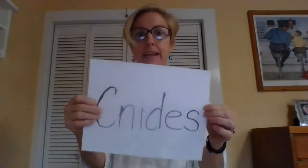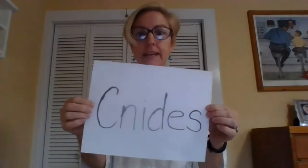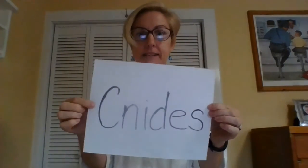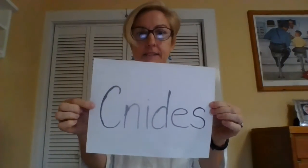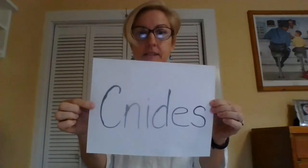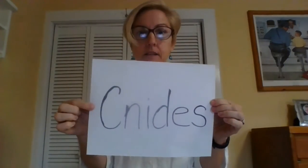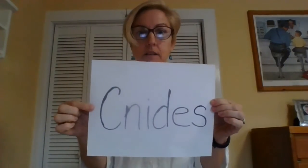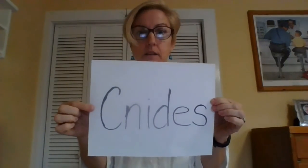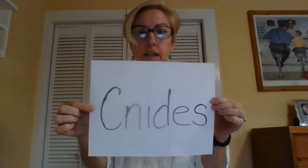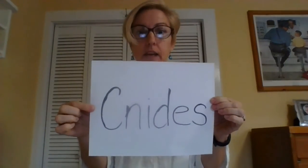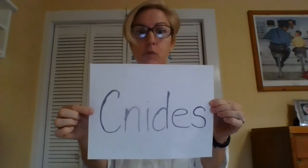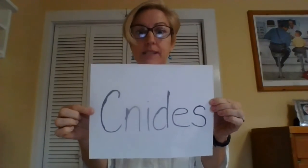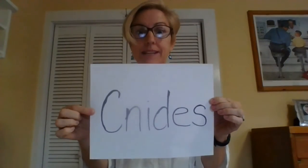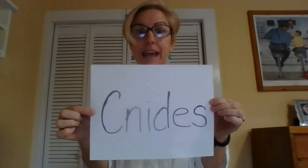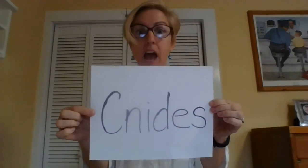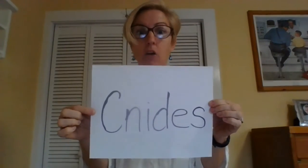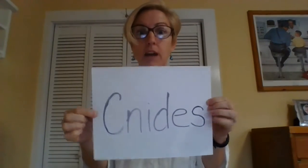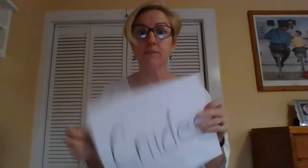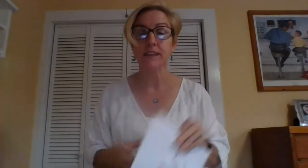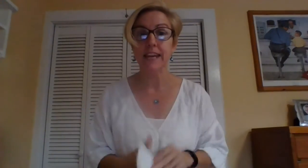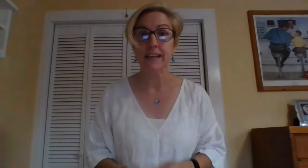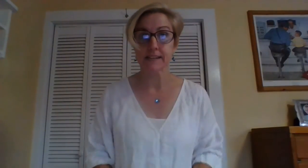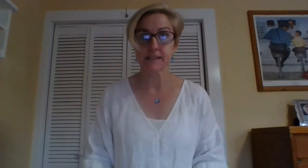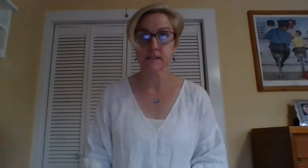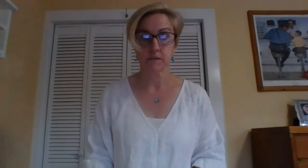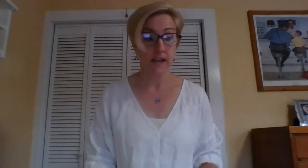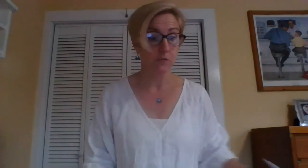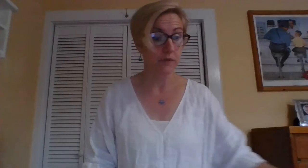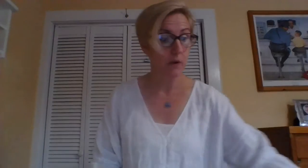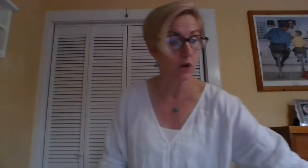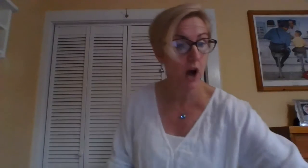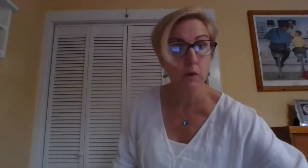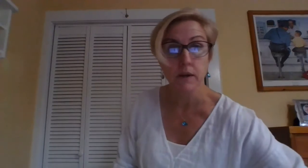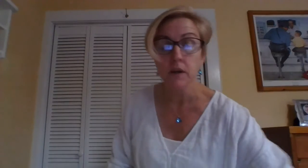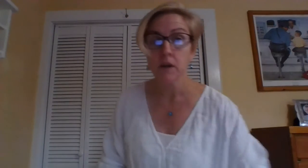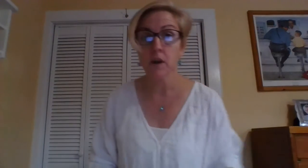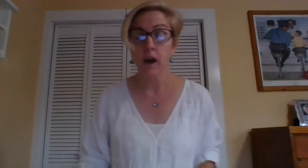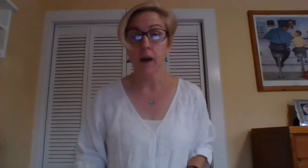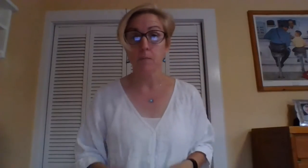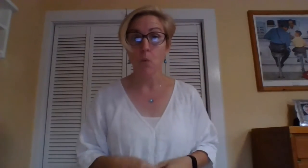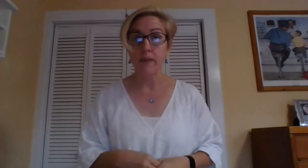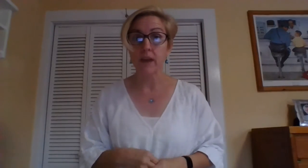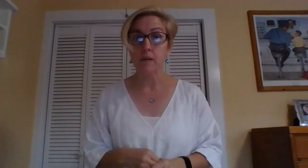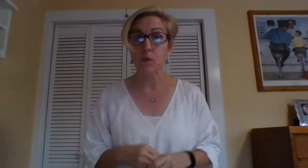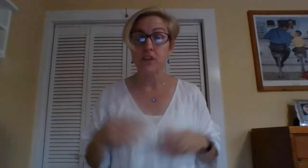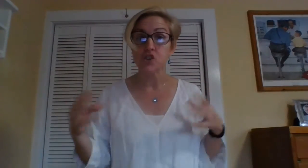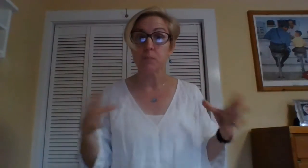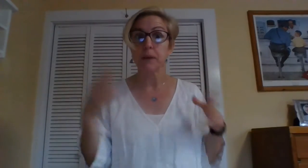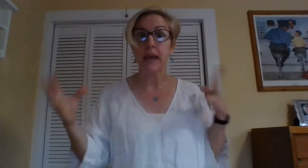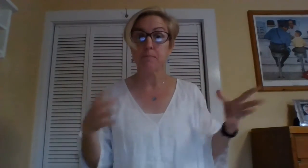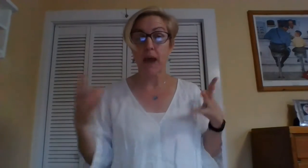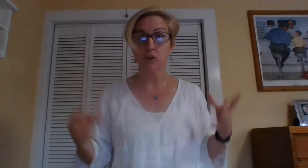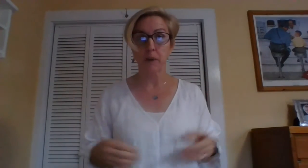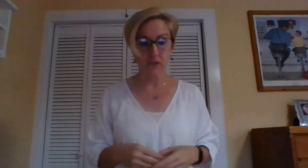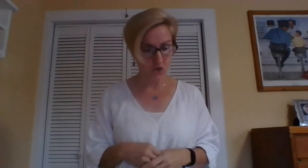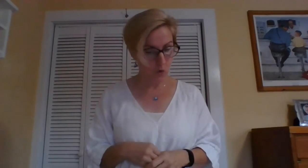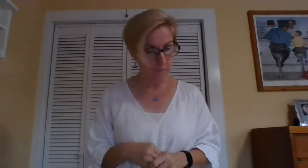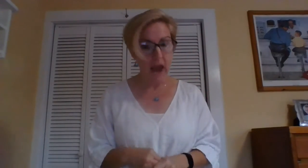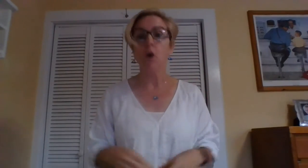Needus. It was the town of Needus. That's where they were going when the ship became battered by the storm. Now,